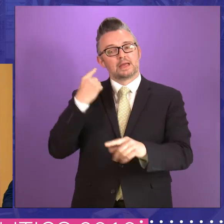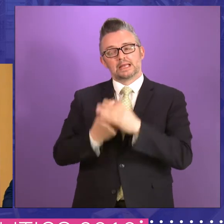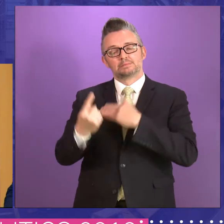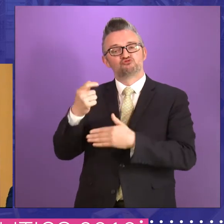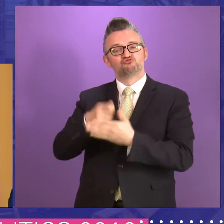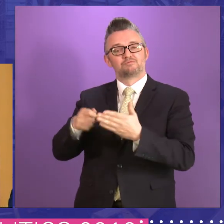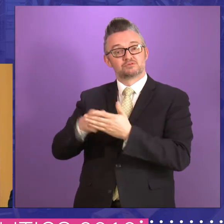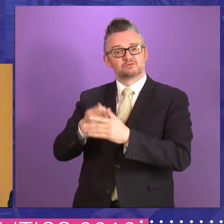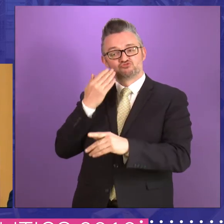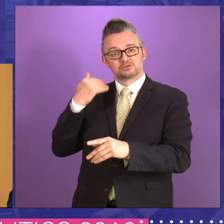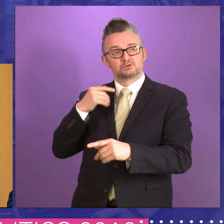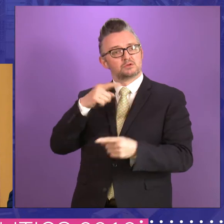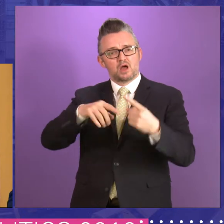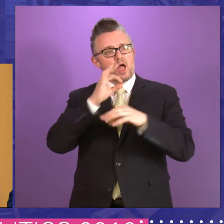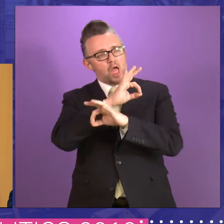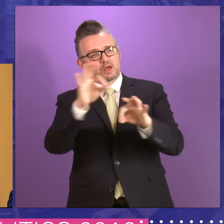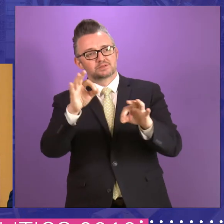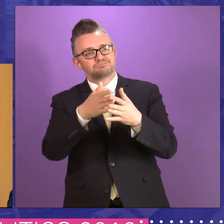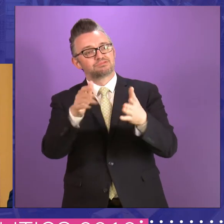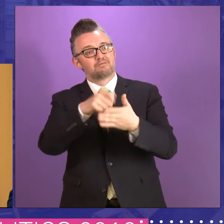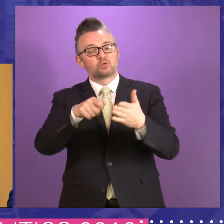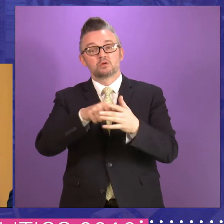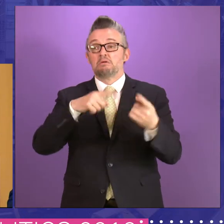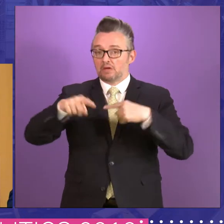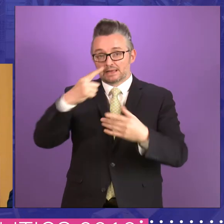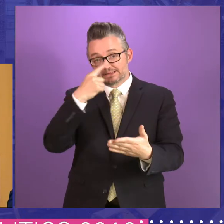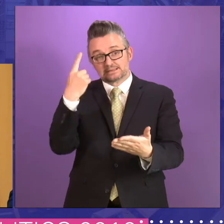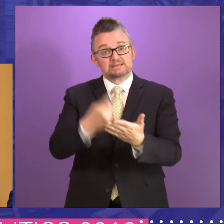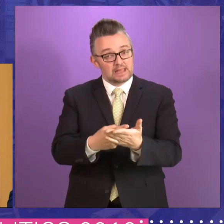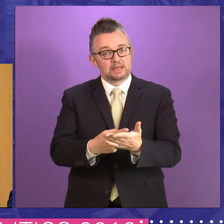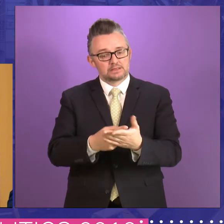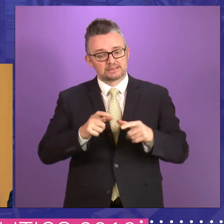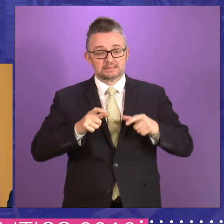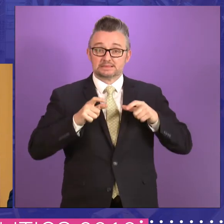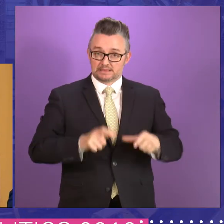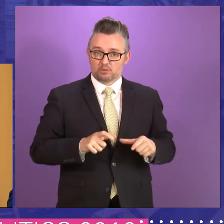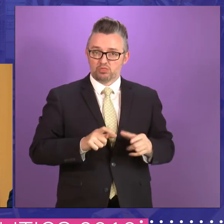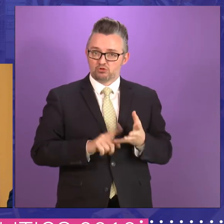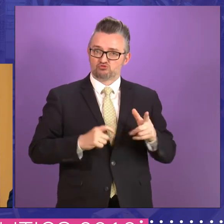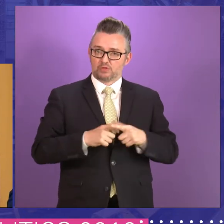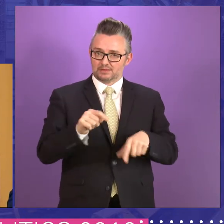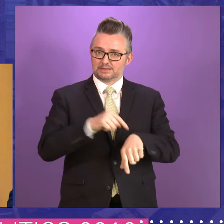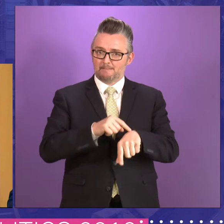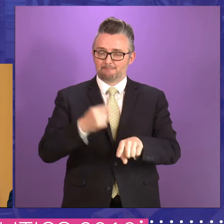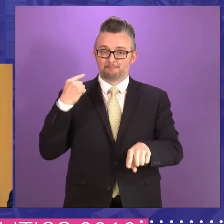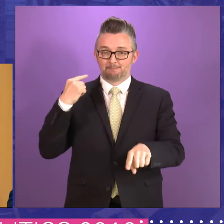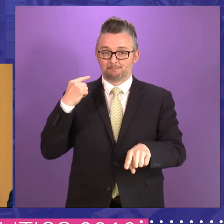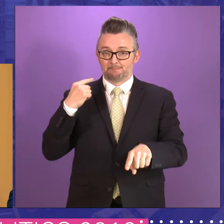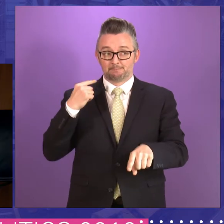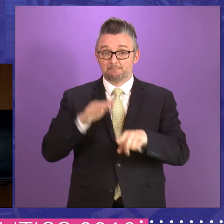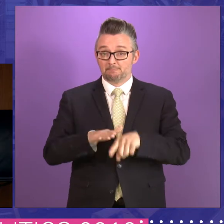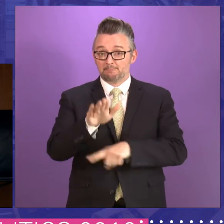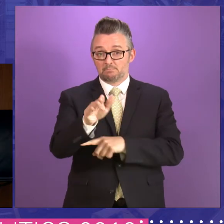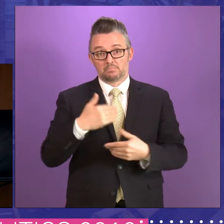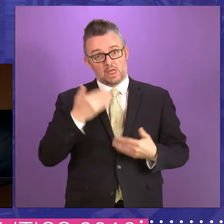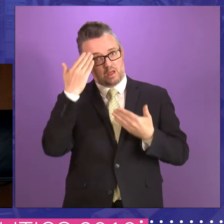Scotland, when people were given the choice, they decided to stay with the existing constitutional structure. We do not know what lies